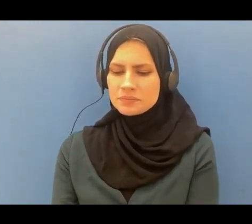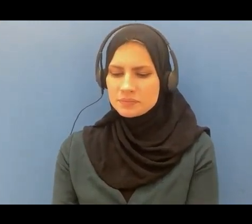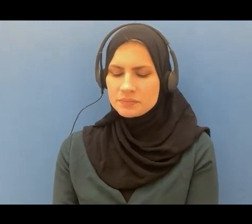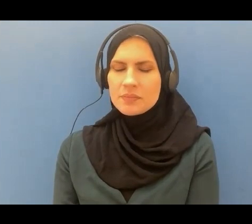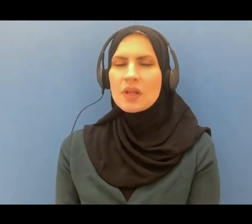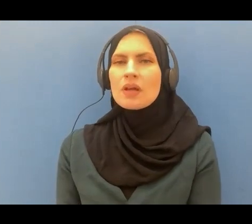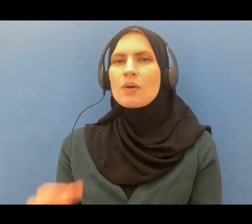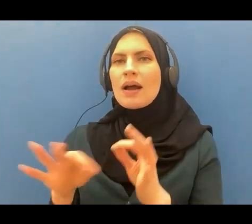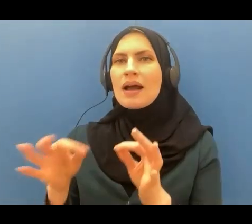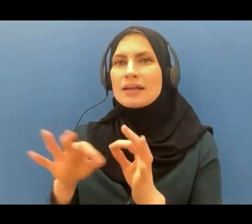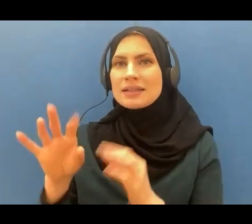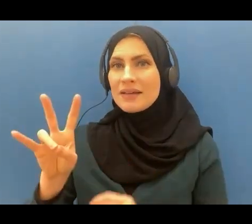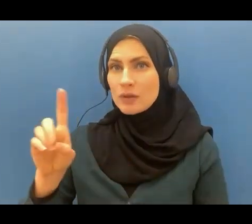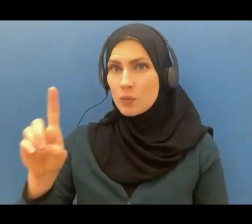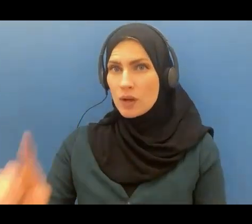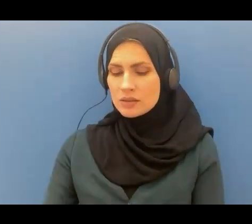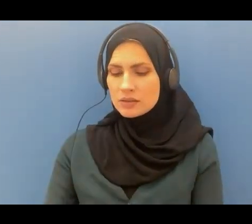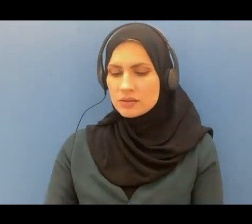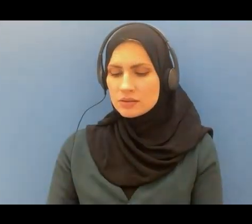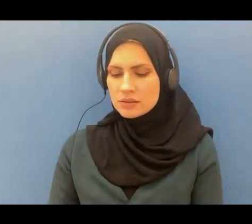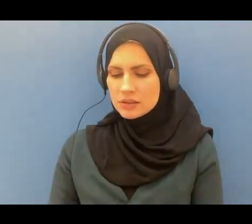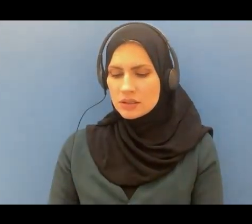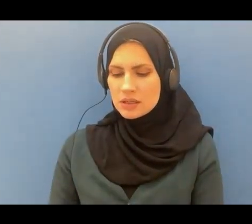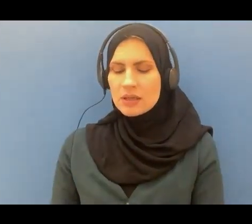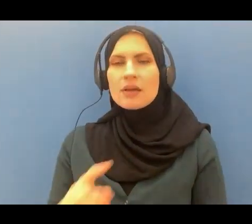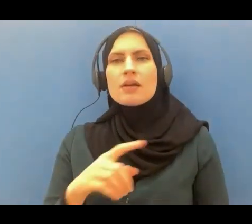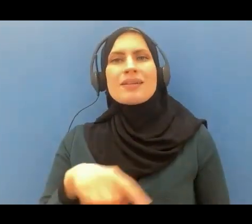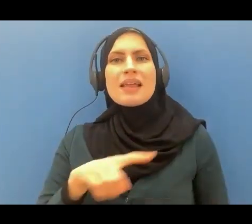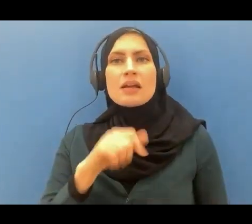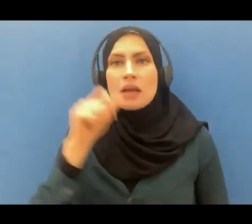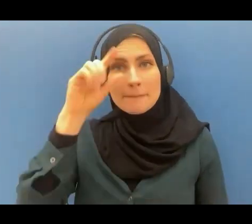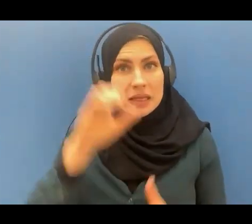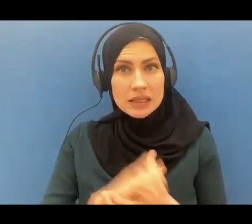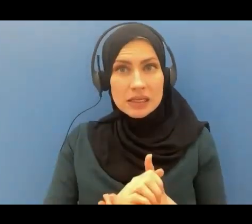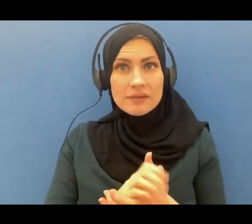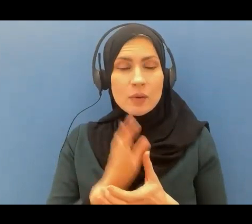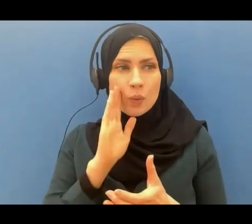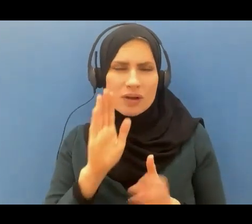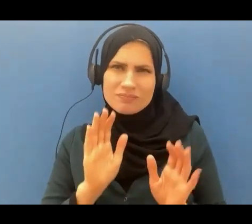will be ushered in droves into jahannam hellfire